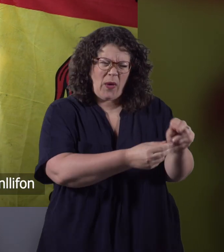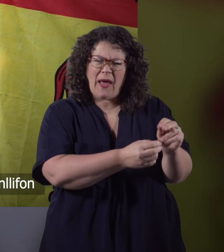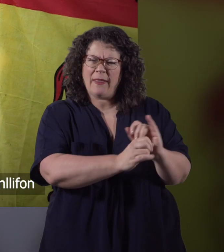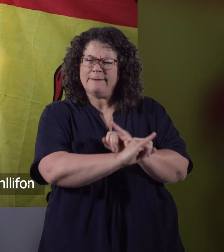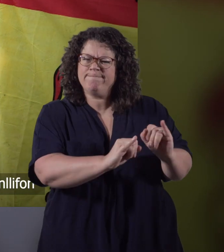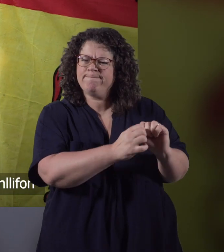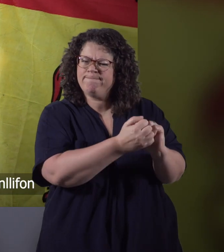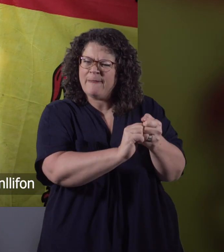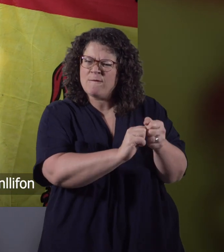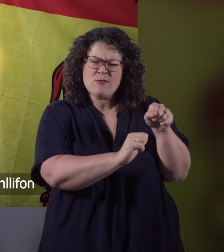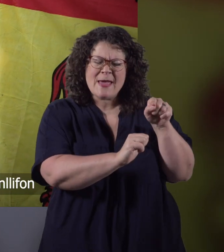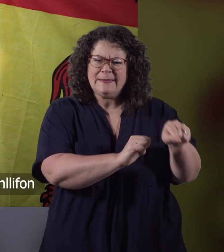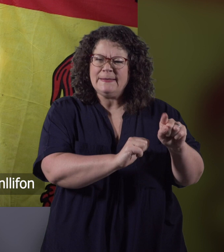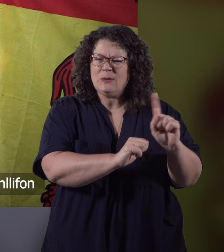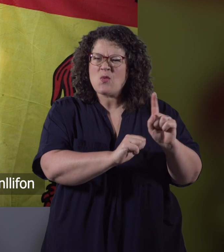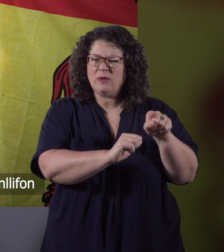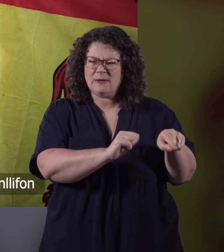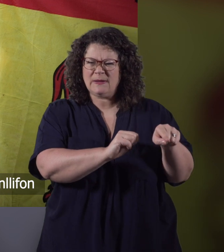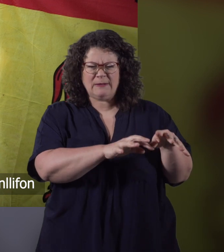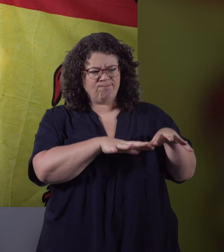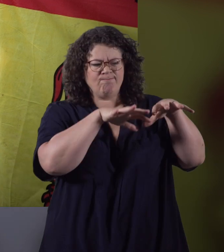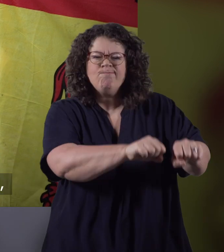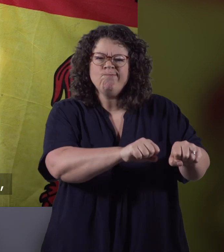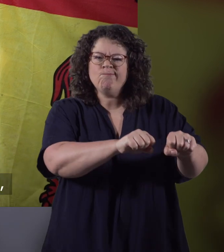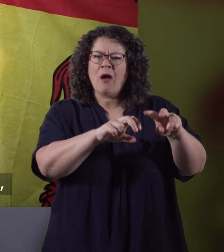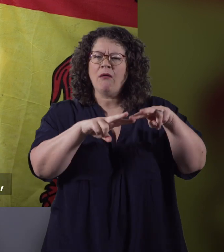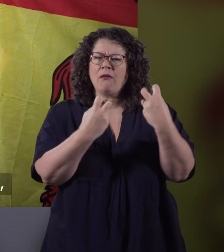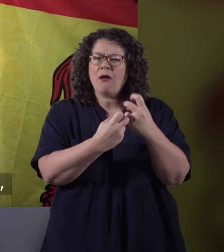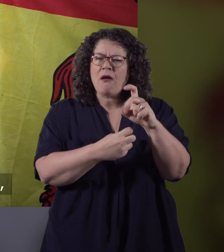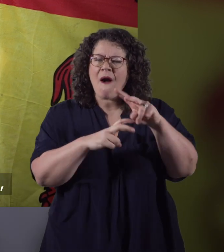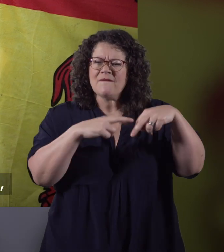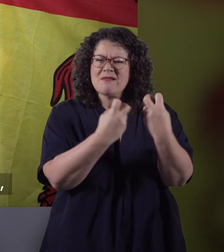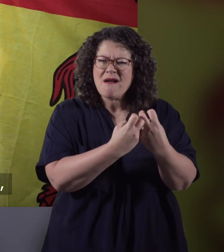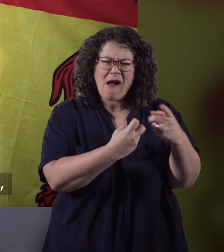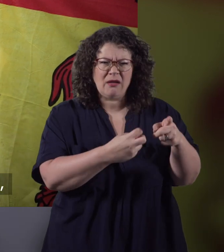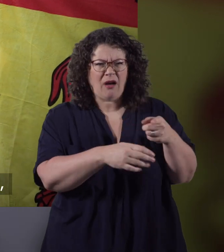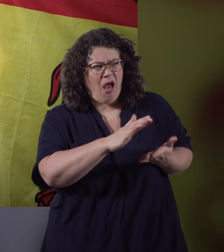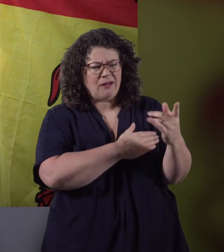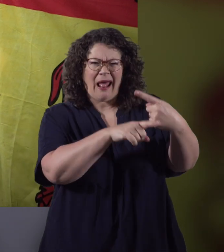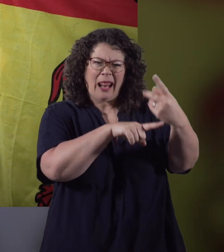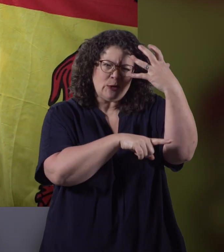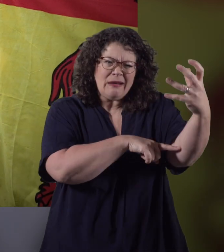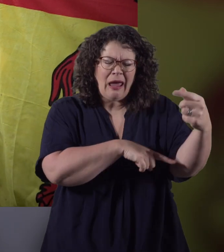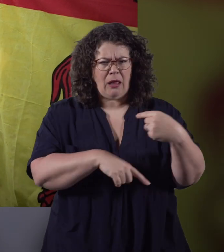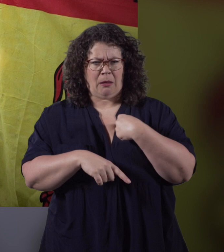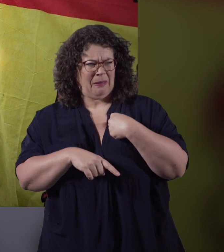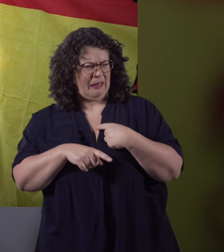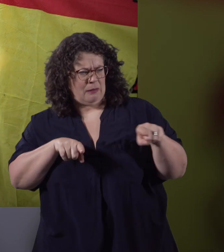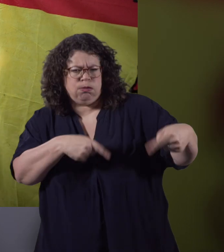and his treacherous friend, Hulkin Chooid of Glynllivon, held the castle in Carnarvon for the King of England. I was at the gate with my fellow